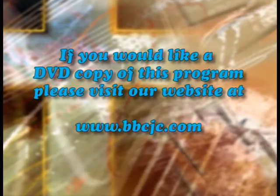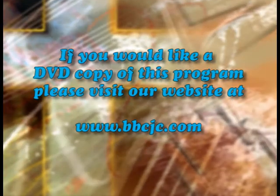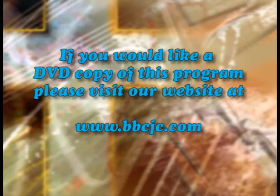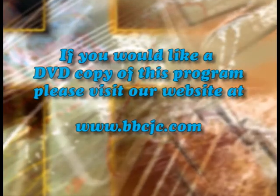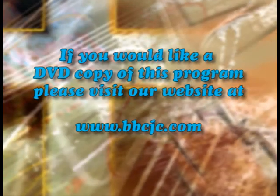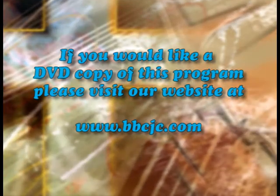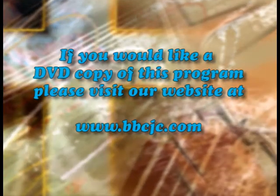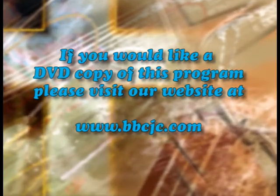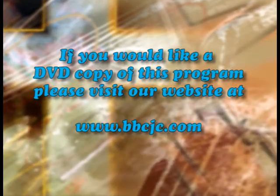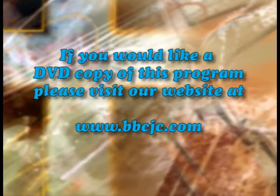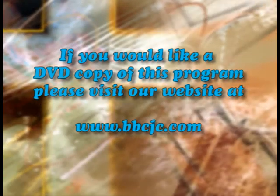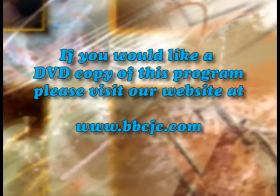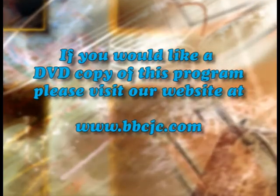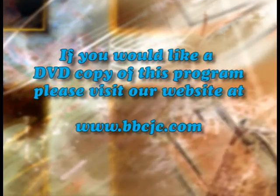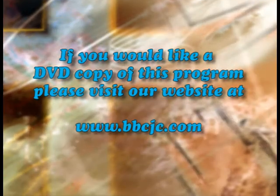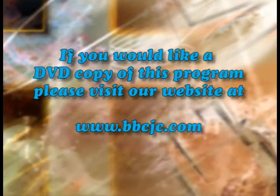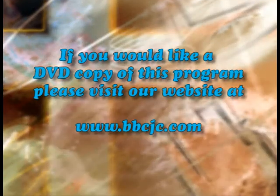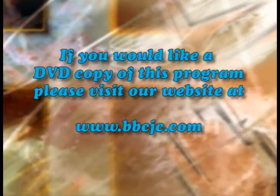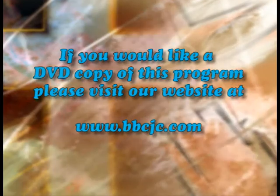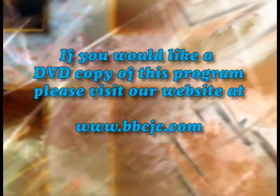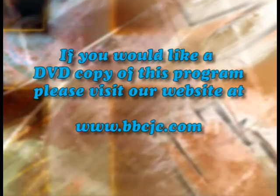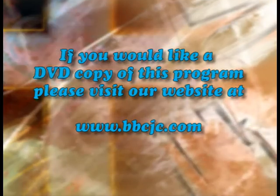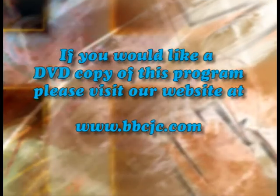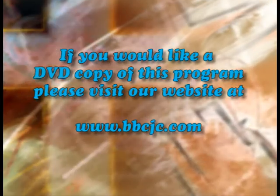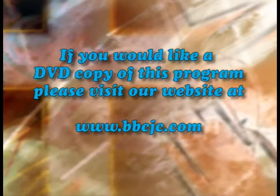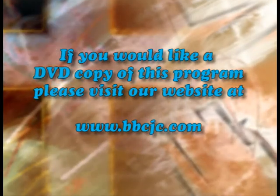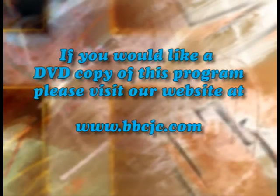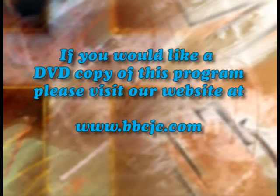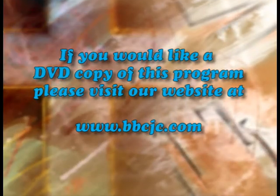.bbcjc.com.